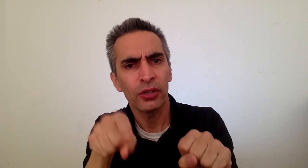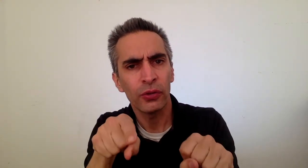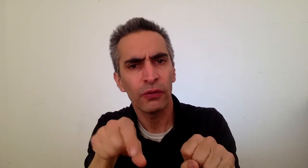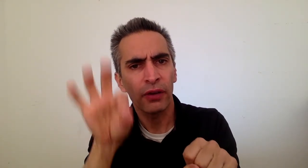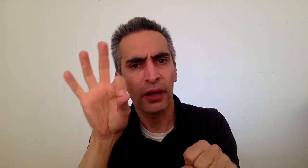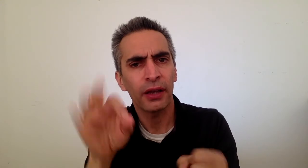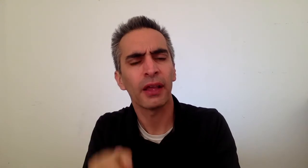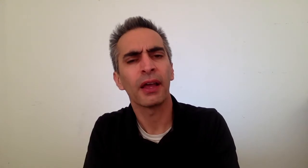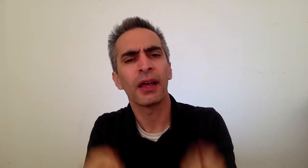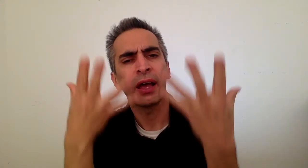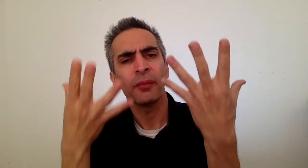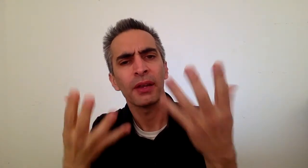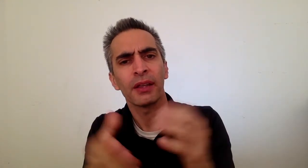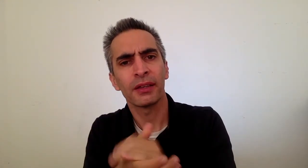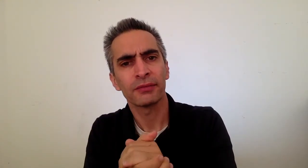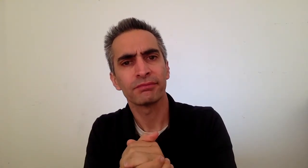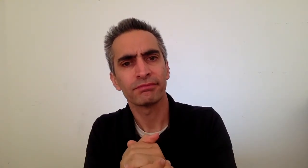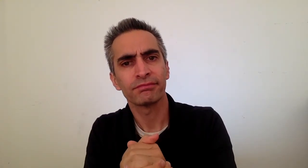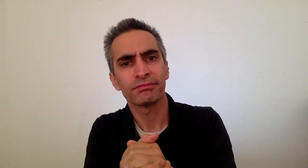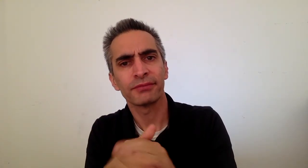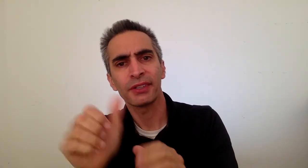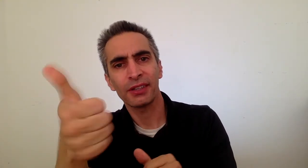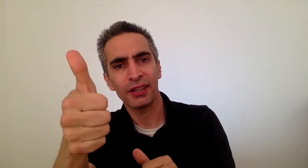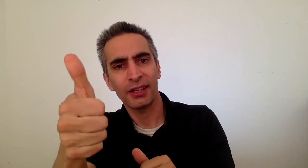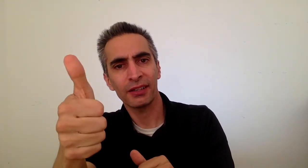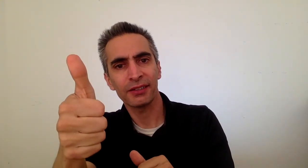angles can you find? Good luck!